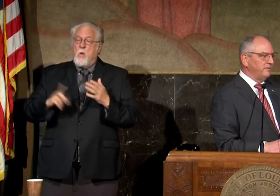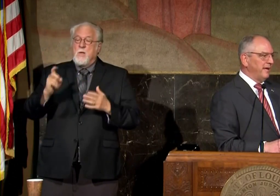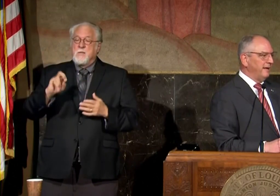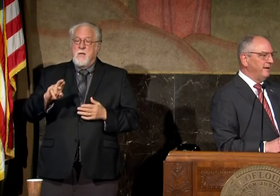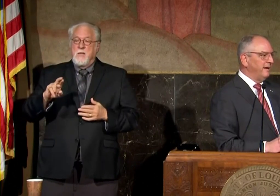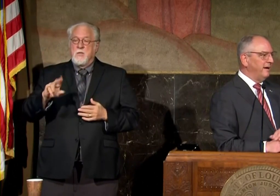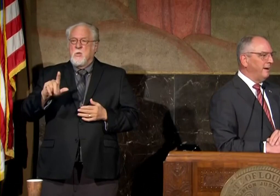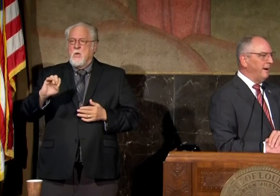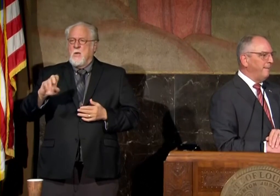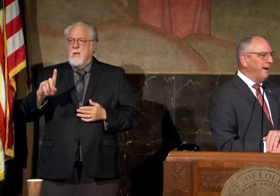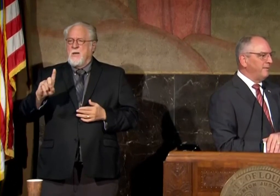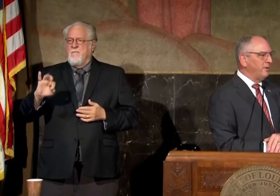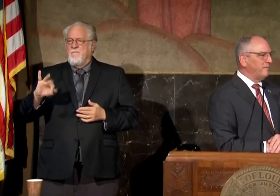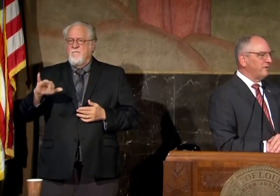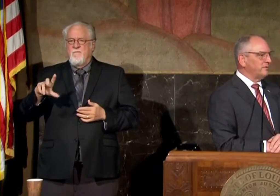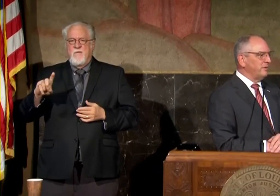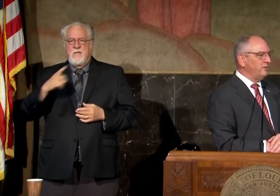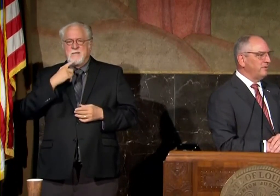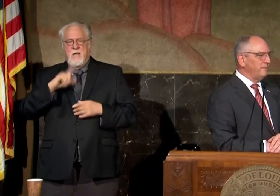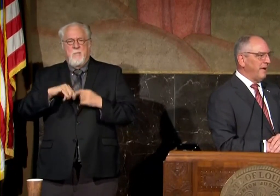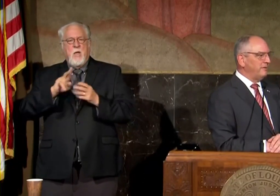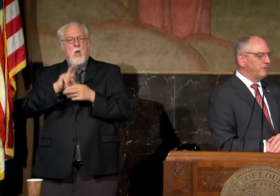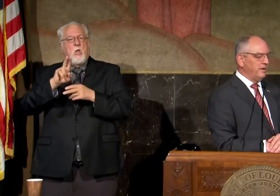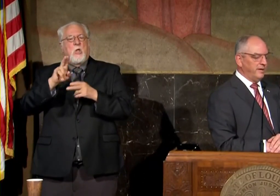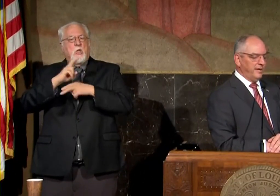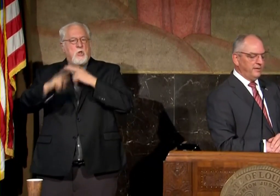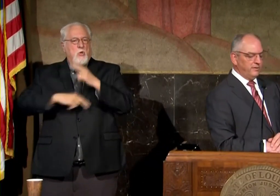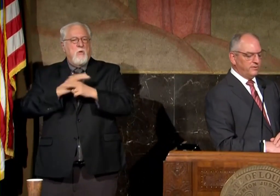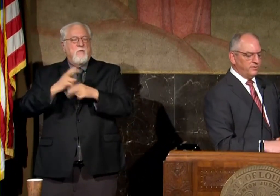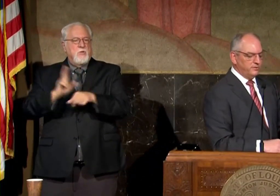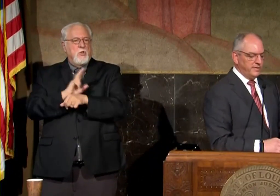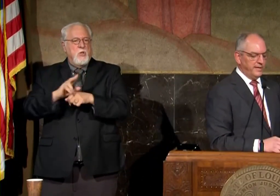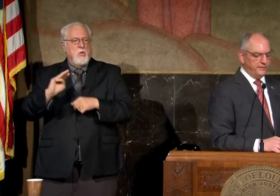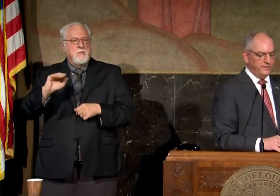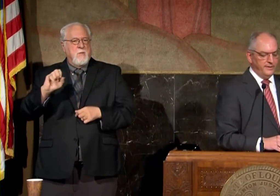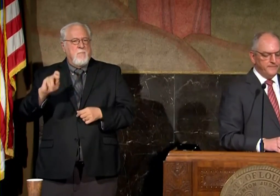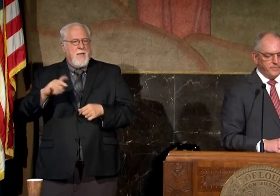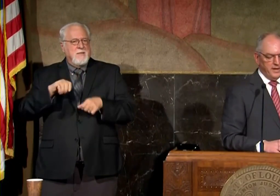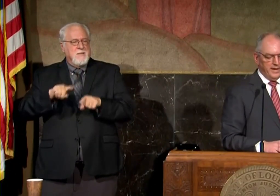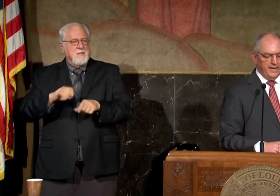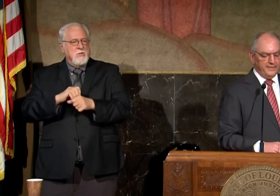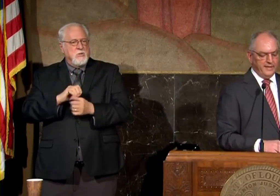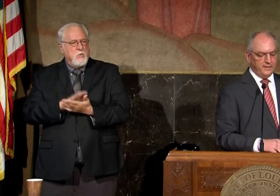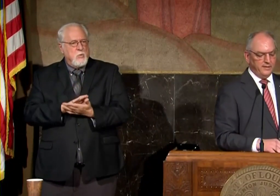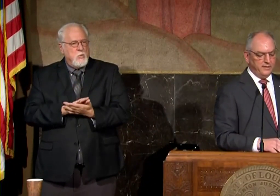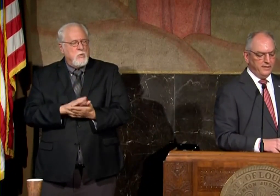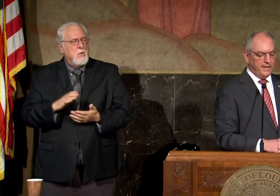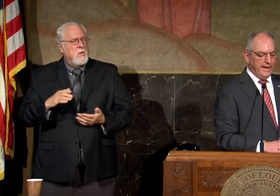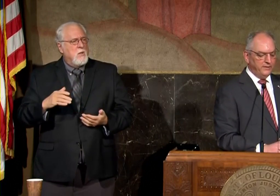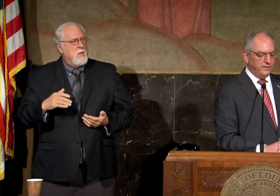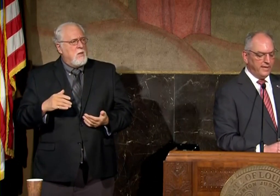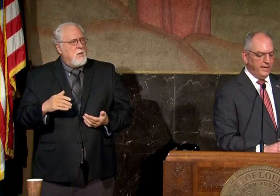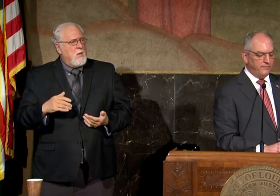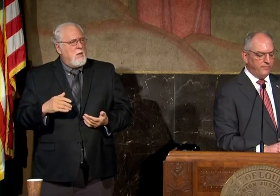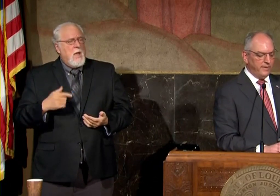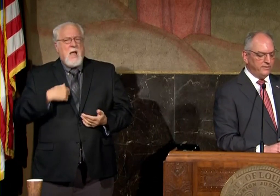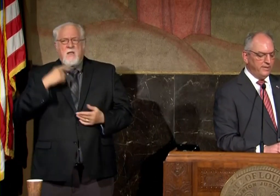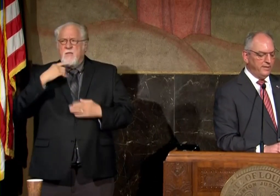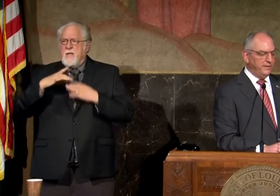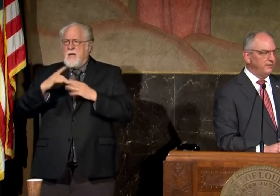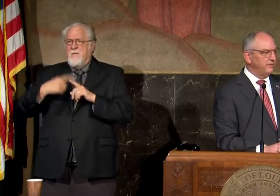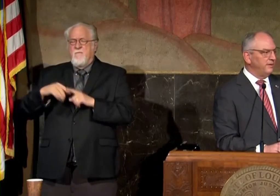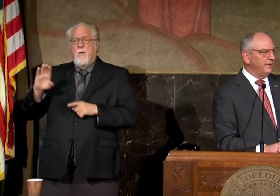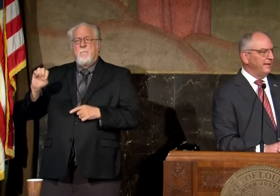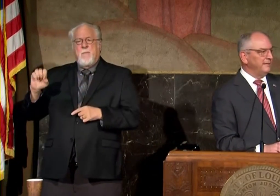redfield said uh about universal use of mask uh in school settings uh i think that the guidance that came from